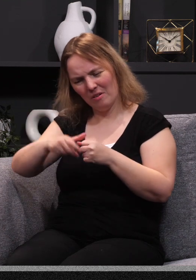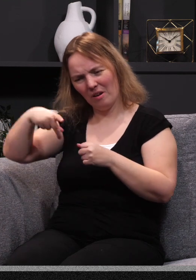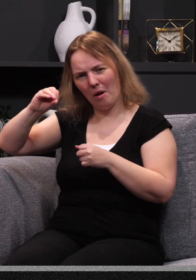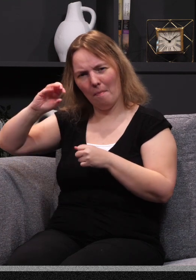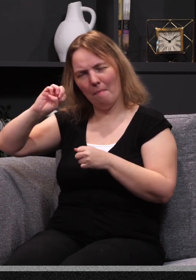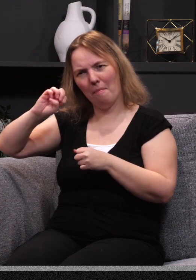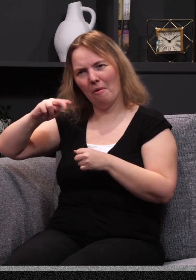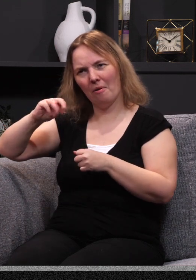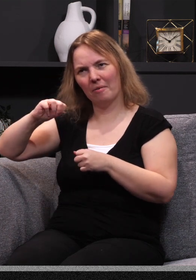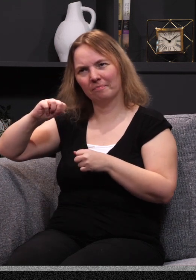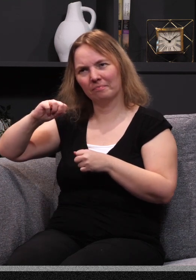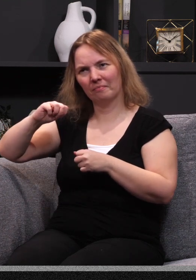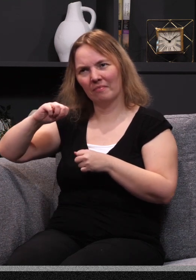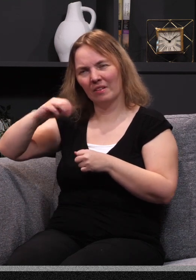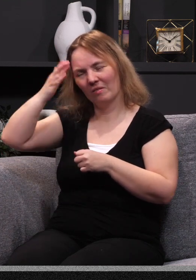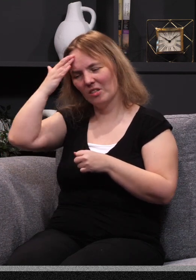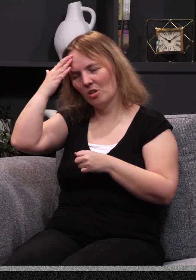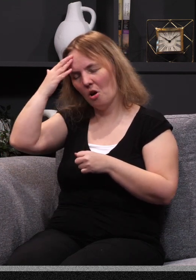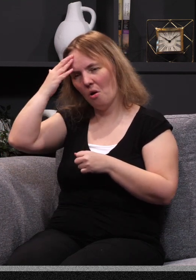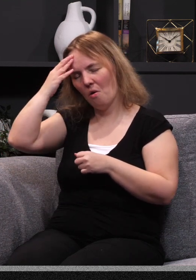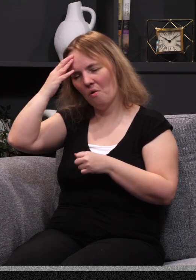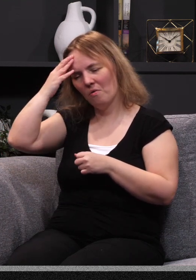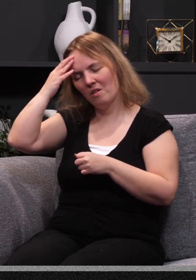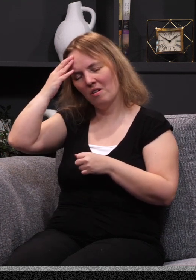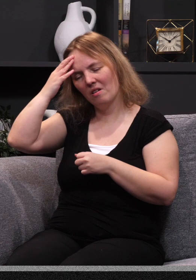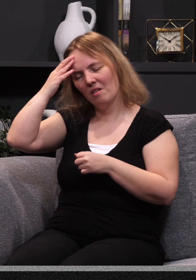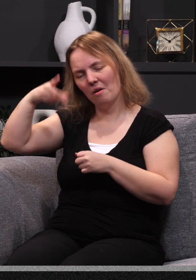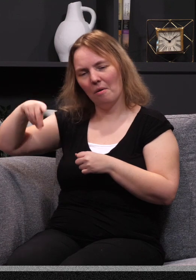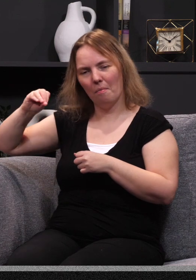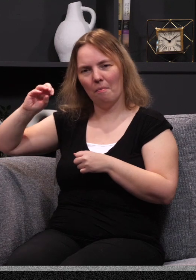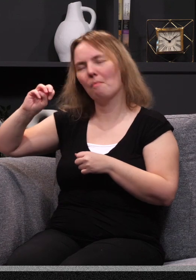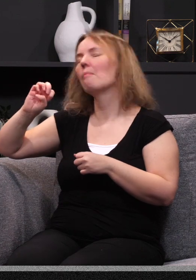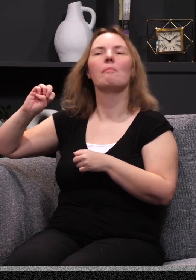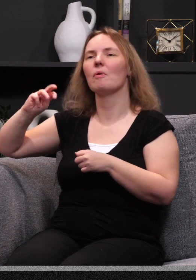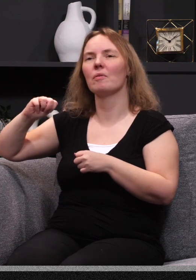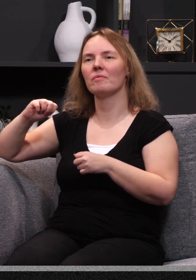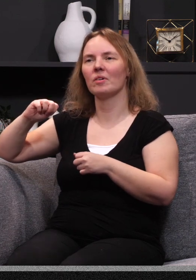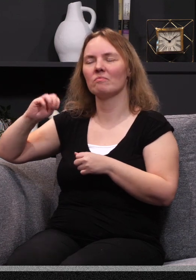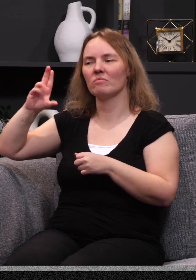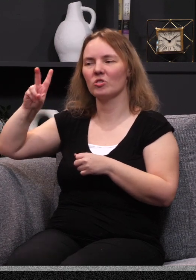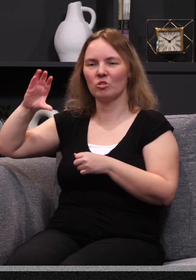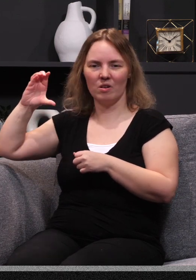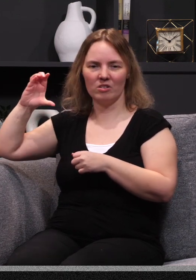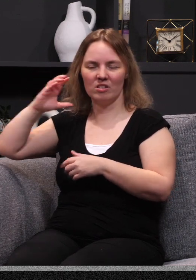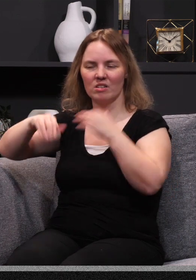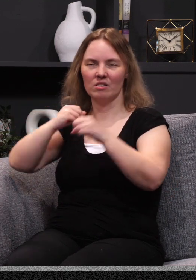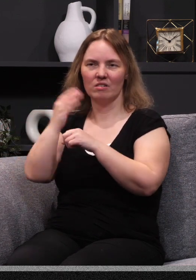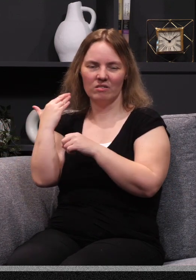poem that someone had given to him. It was a well-known poem from about 200 years previously. And it was actually a poem that was